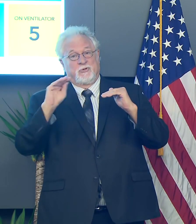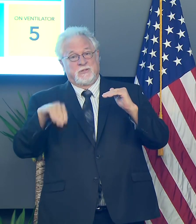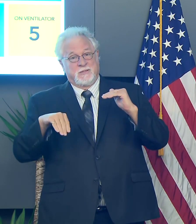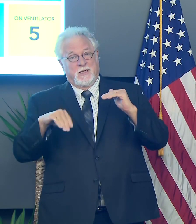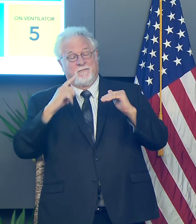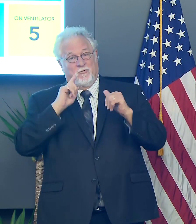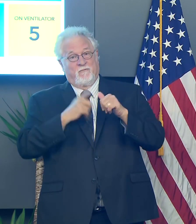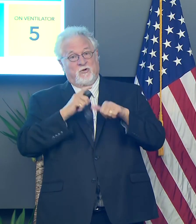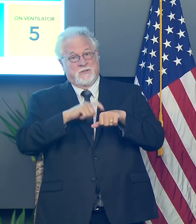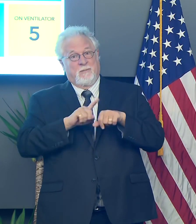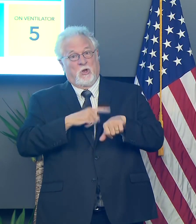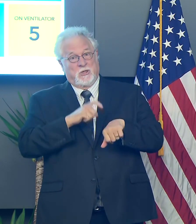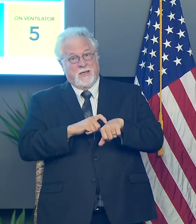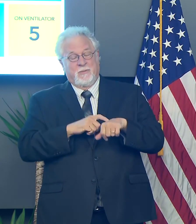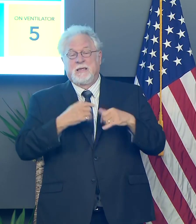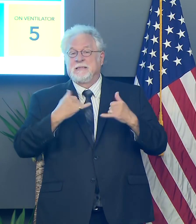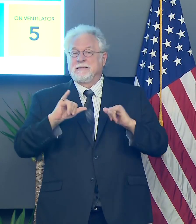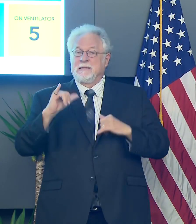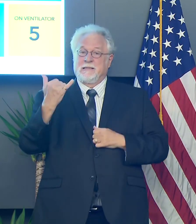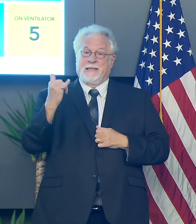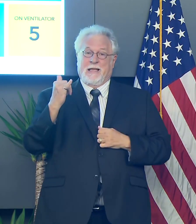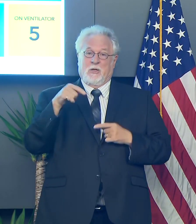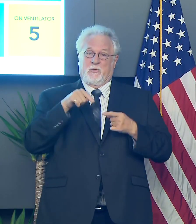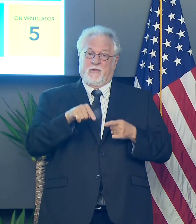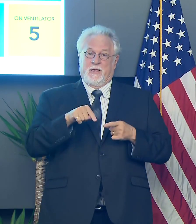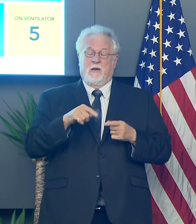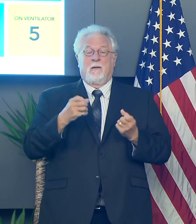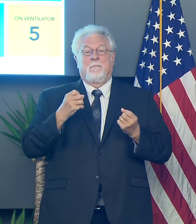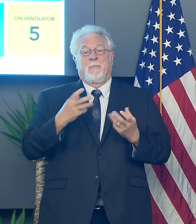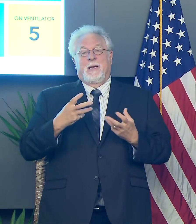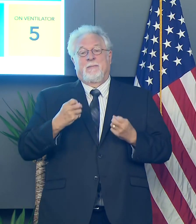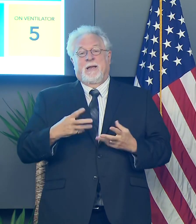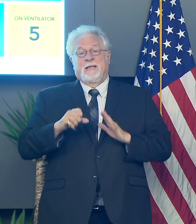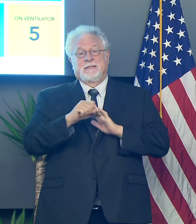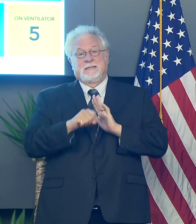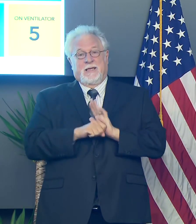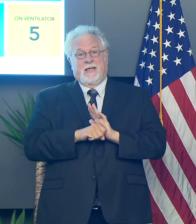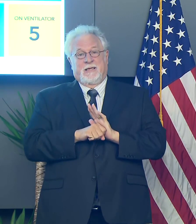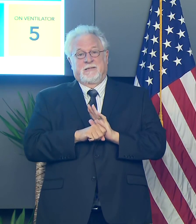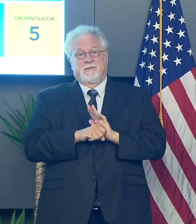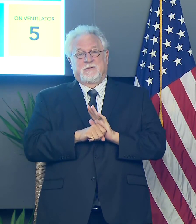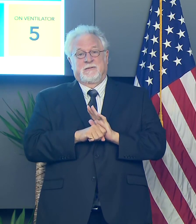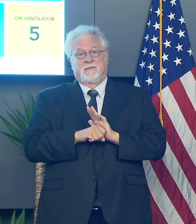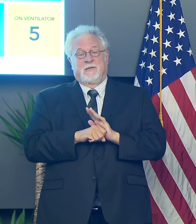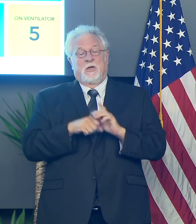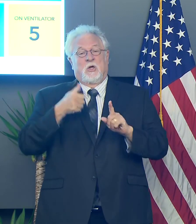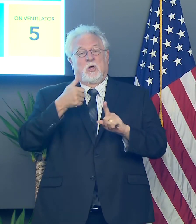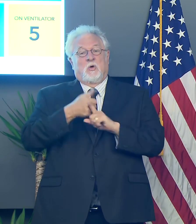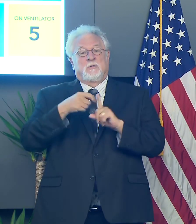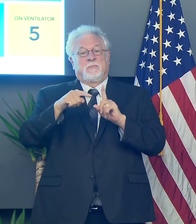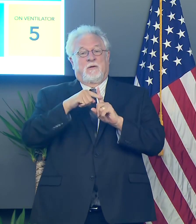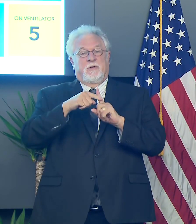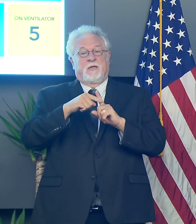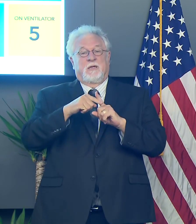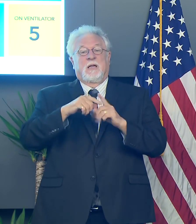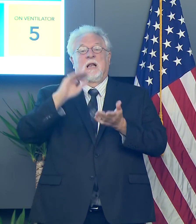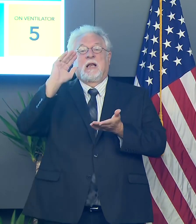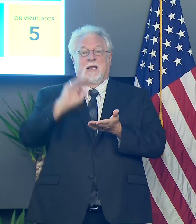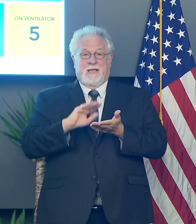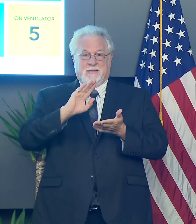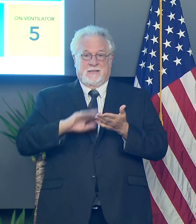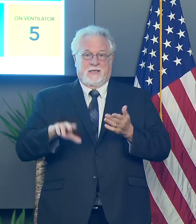first time in a long time, we are still yellow there. And there are many, many, many states whose, whose positivity is much lower